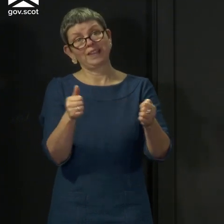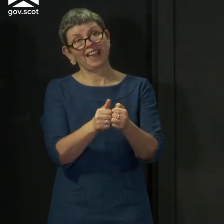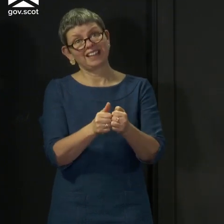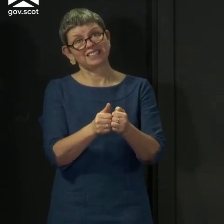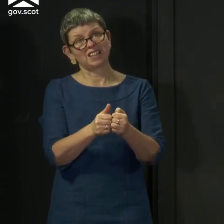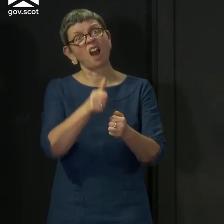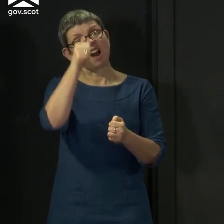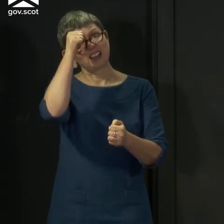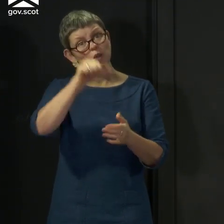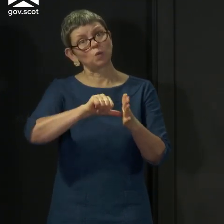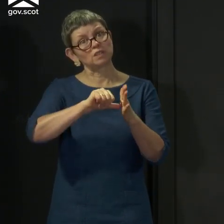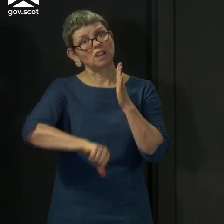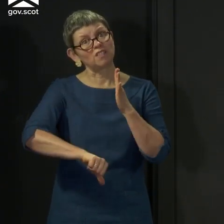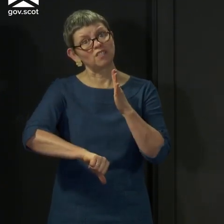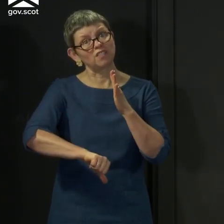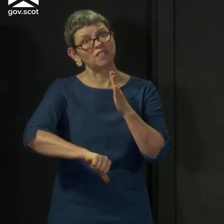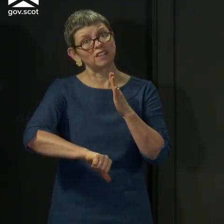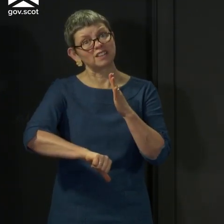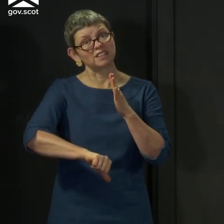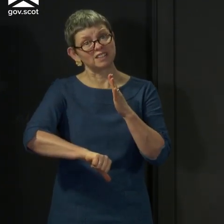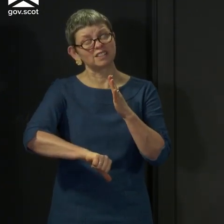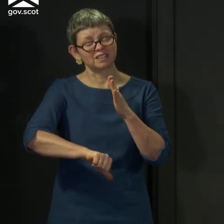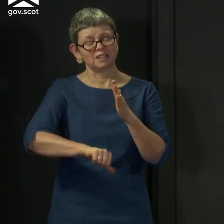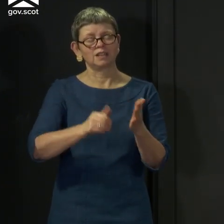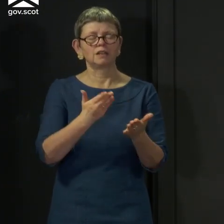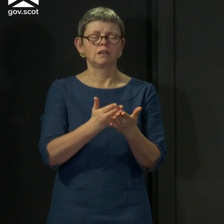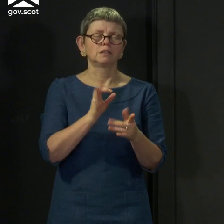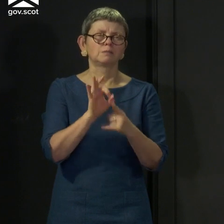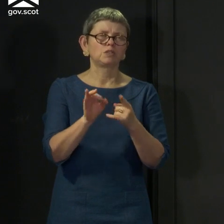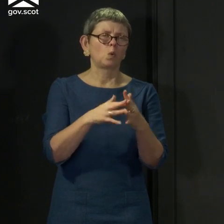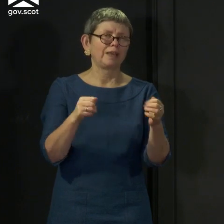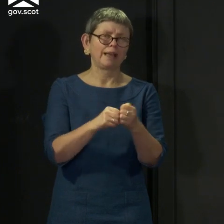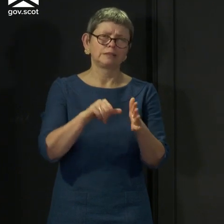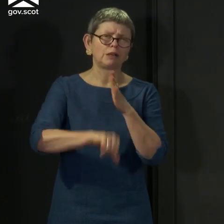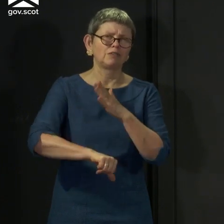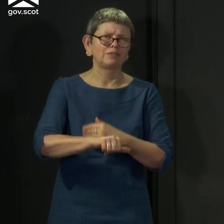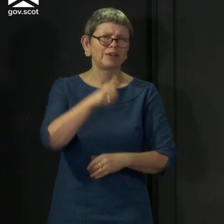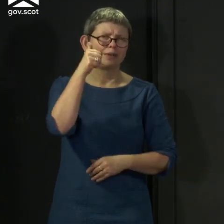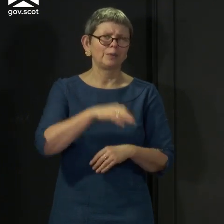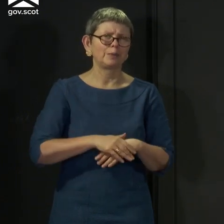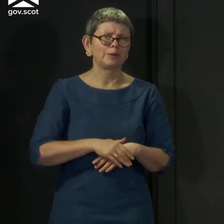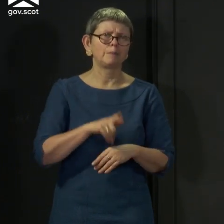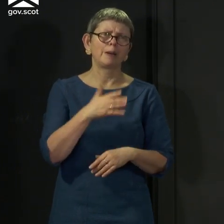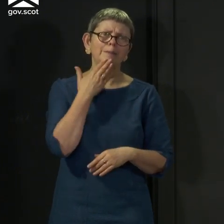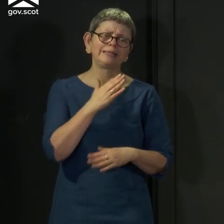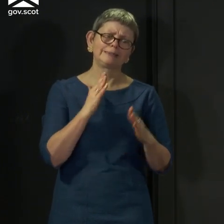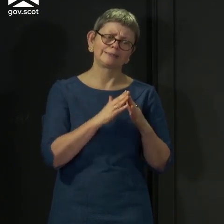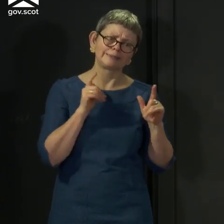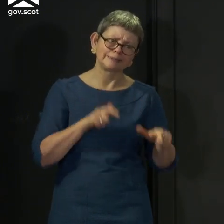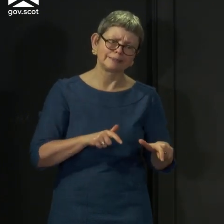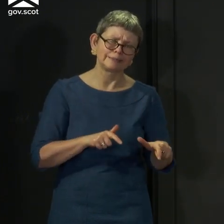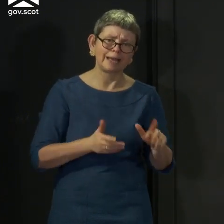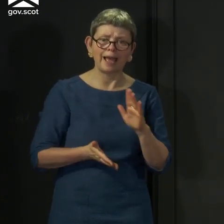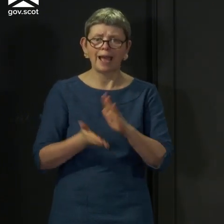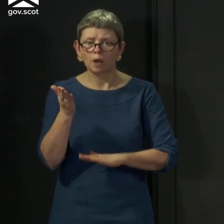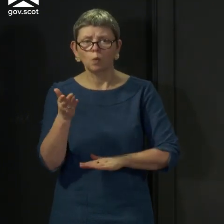much tougher. I know with every day that passes and particularly weekends, but I'm asking you again, please make sure you stay at home except for essential purposes.